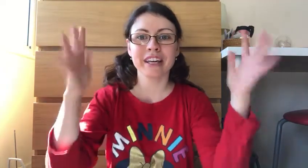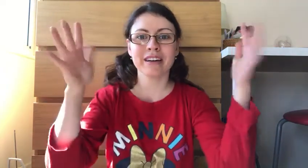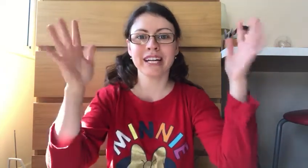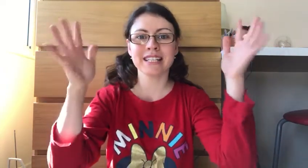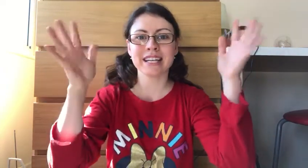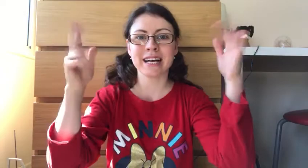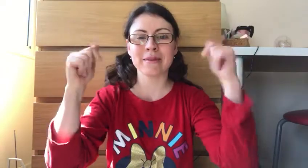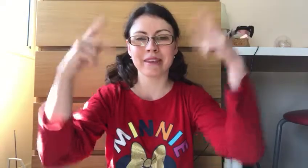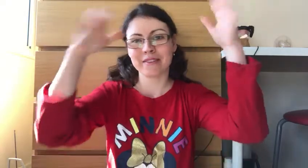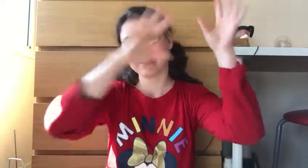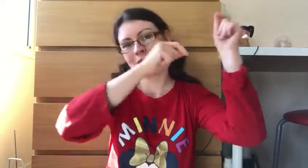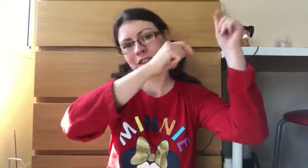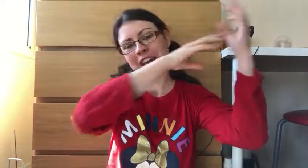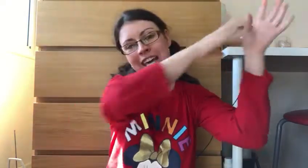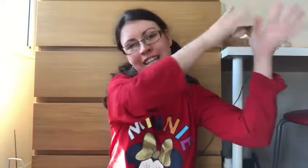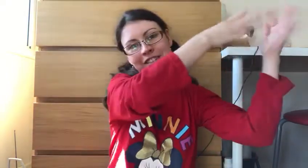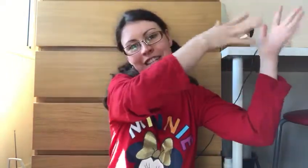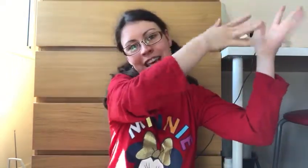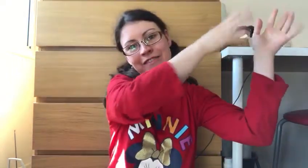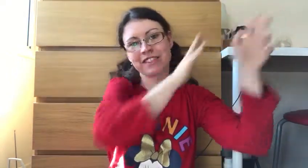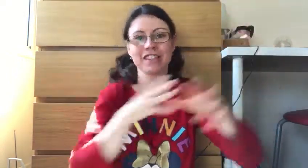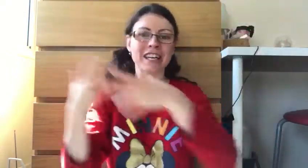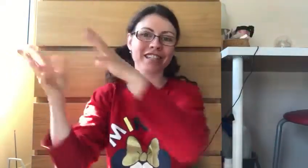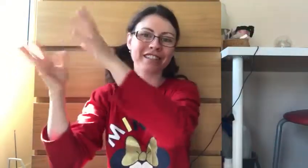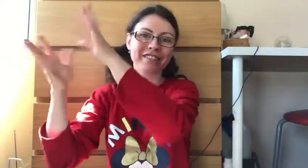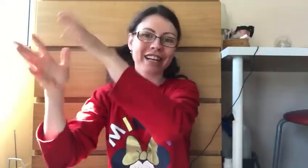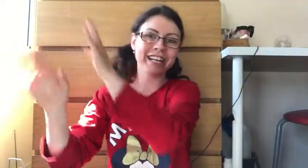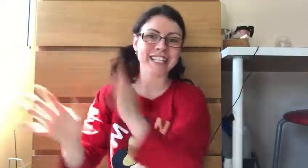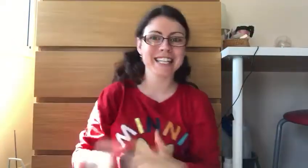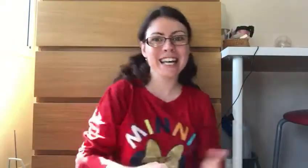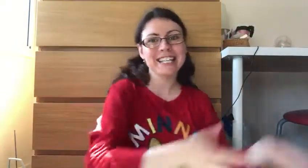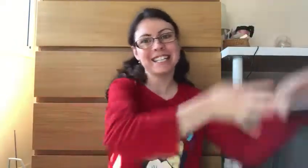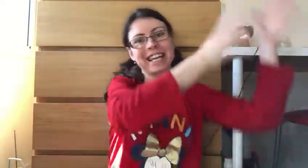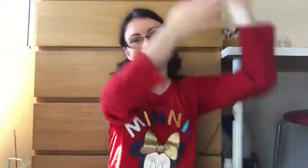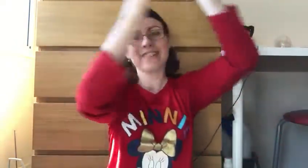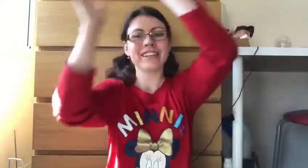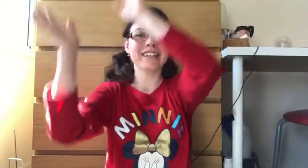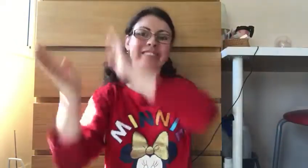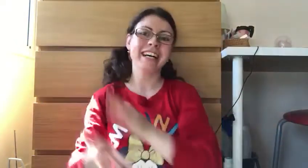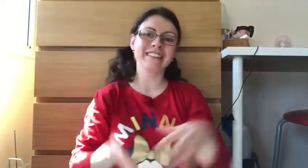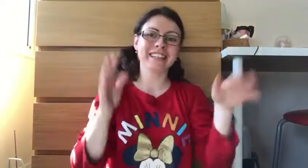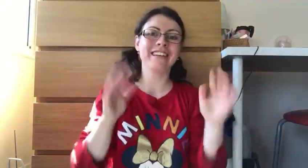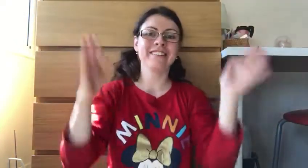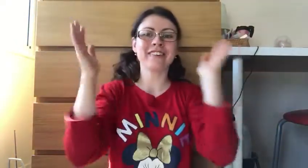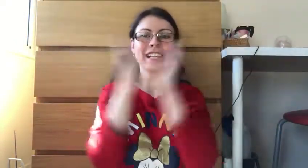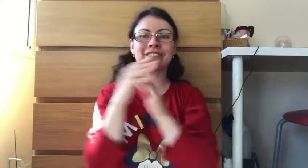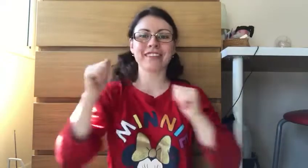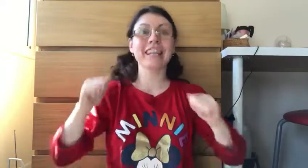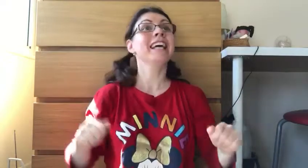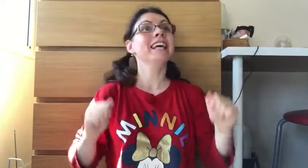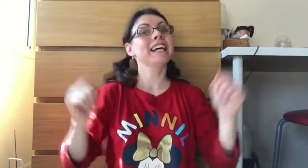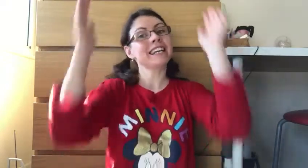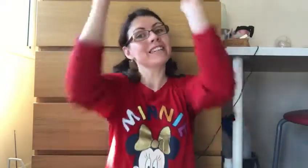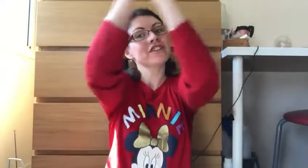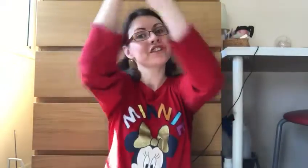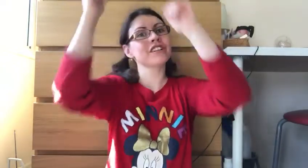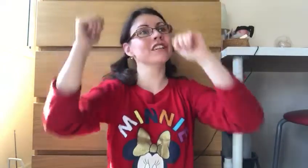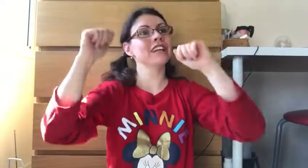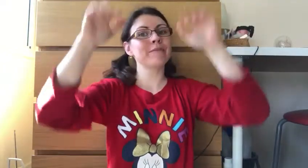our hands up, give them a little shake to the left, to the right, shake them all around, give them a clap and catch and